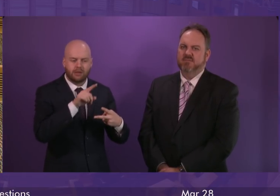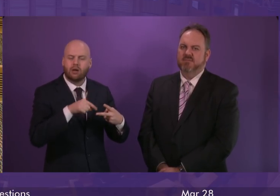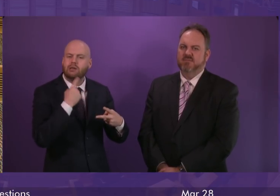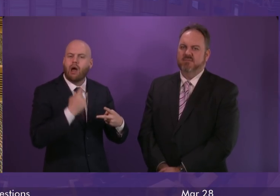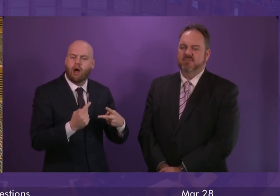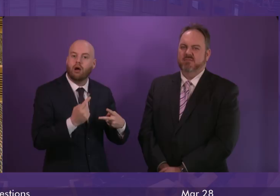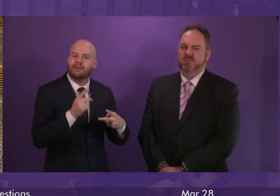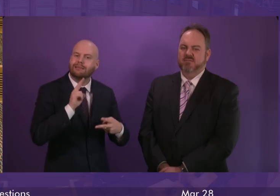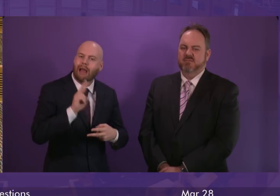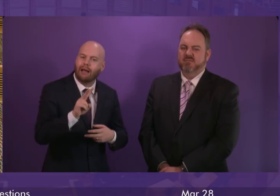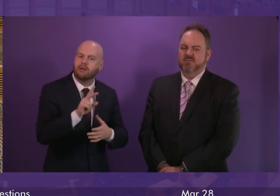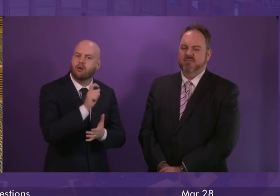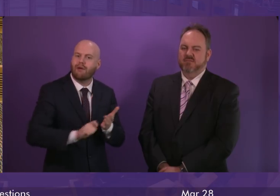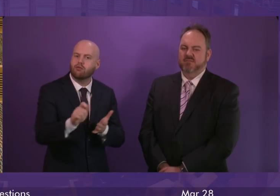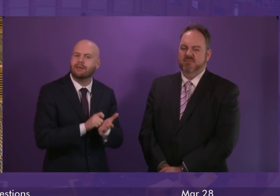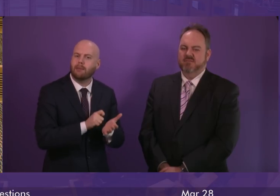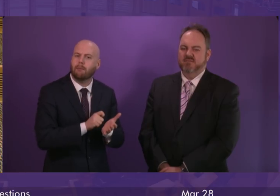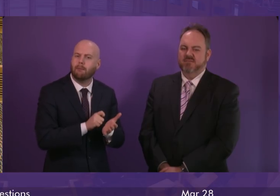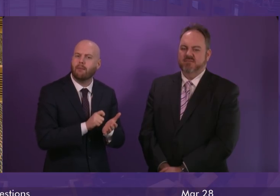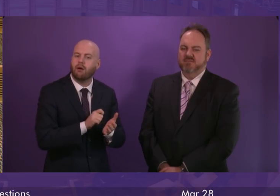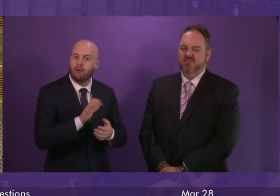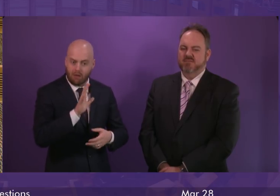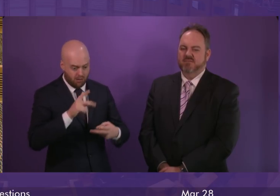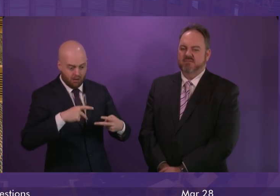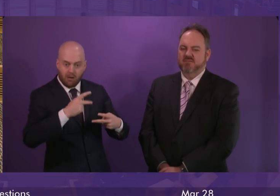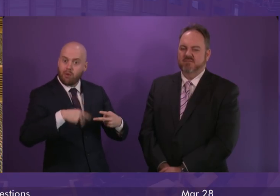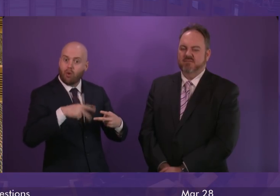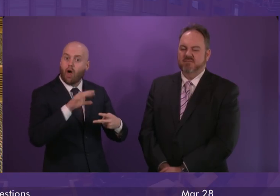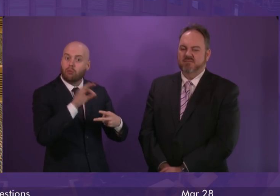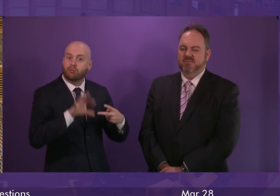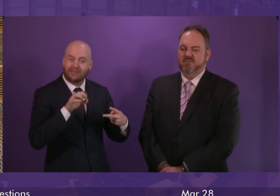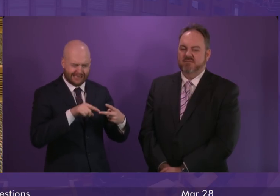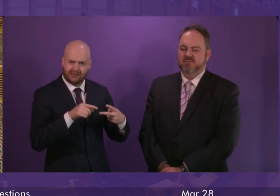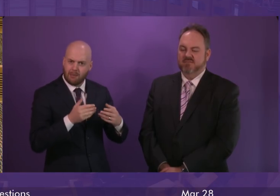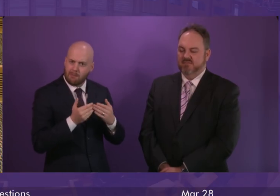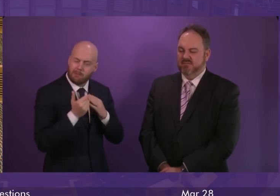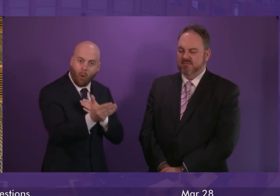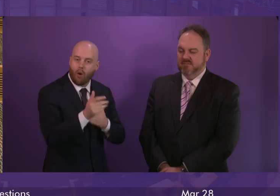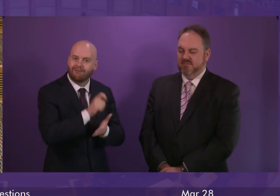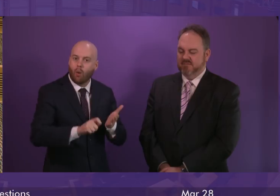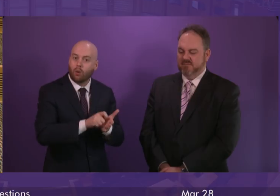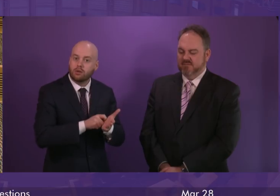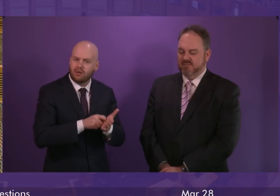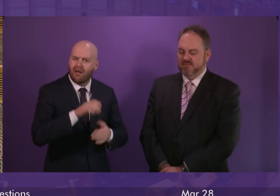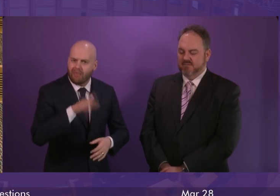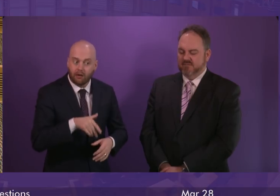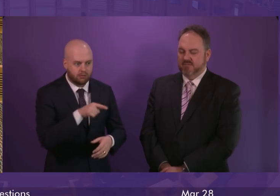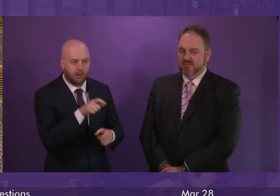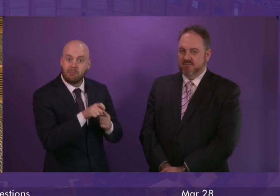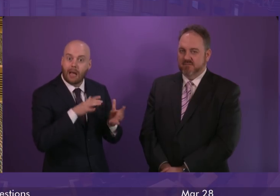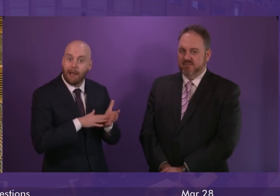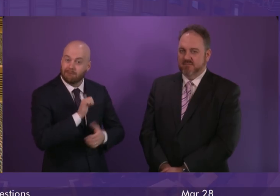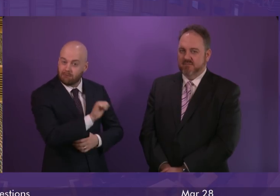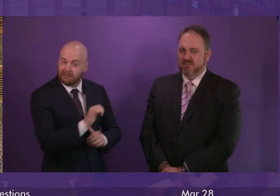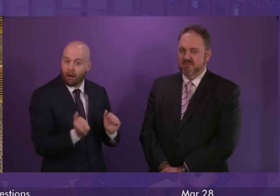a second referendum, both of those options got more votes in the House of Commons last night than the Prime Minister's deal has managed